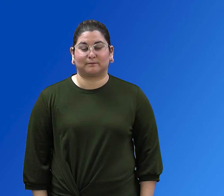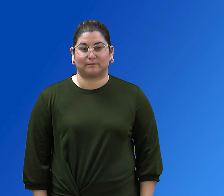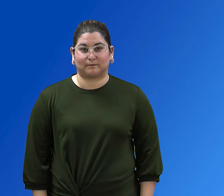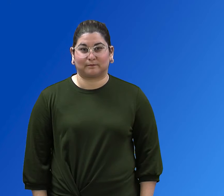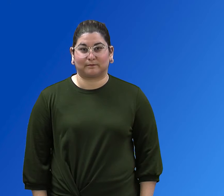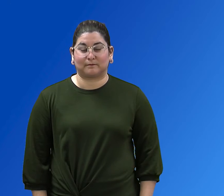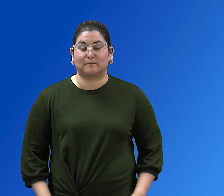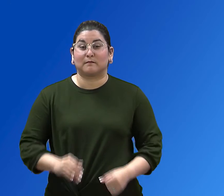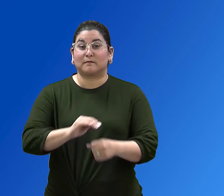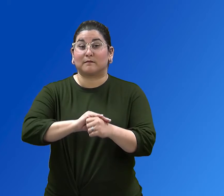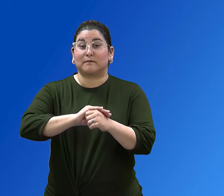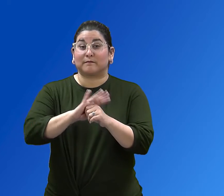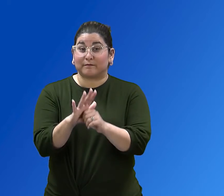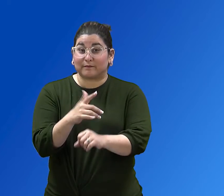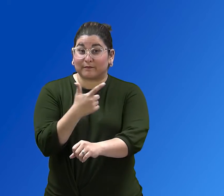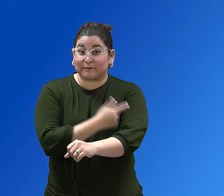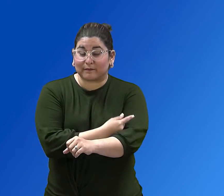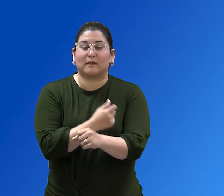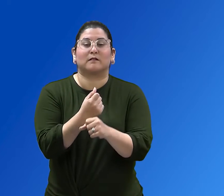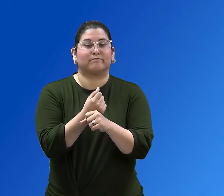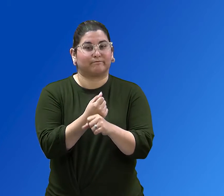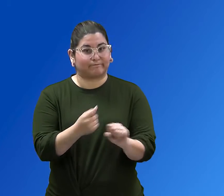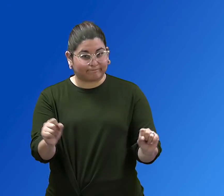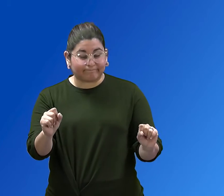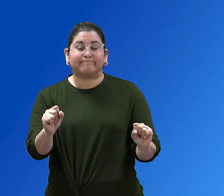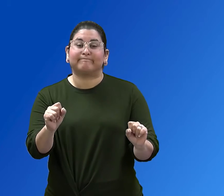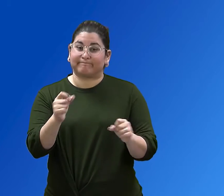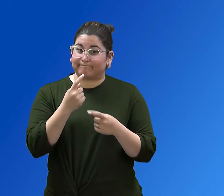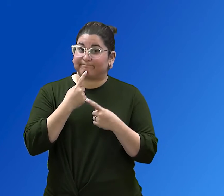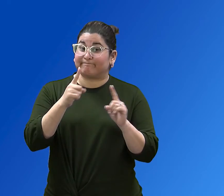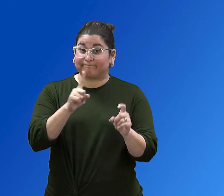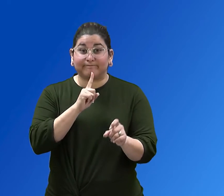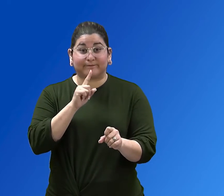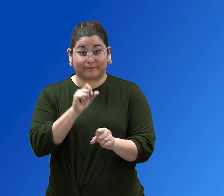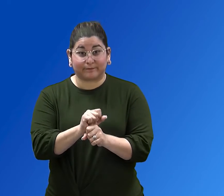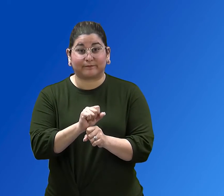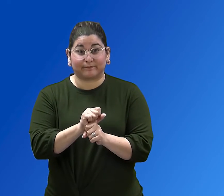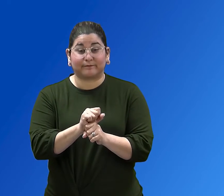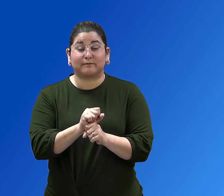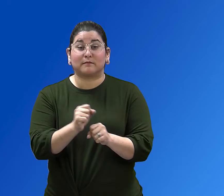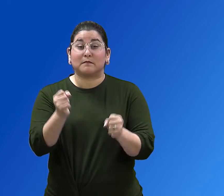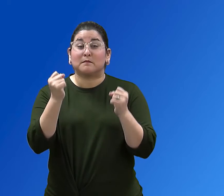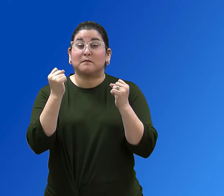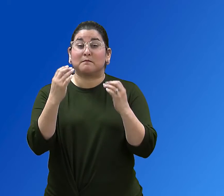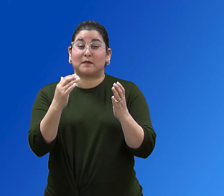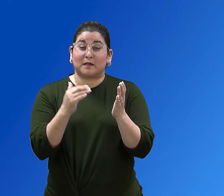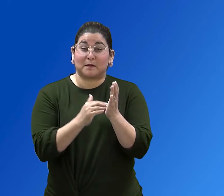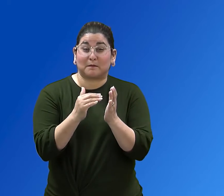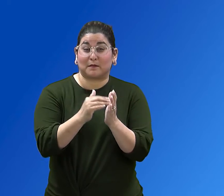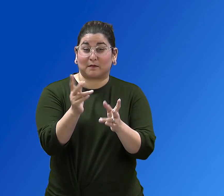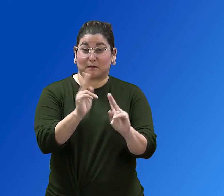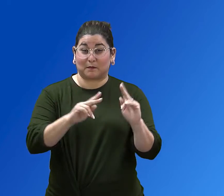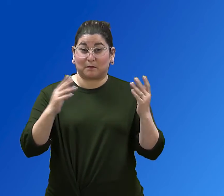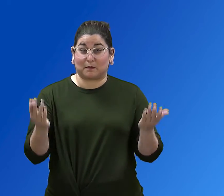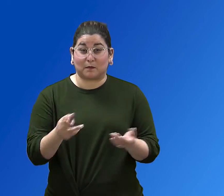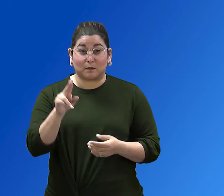COVID-19 vaccines are safe and effective. Millions of people in the United